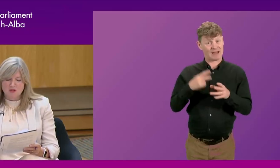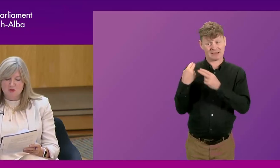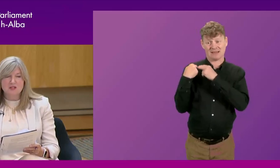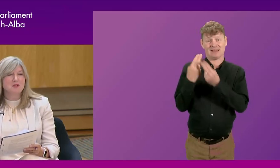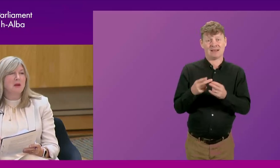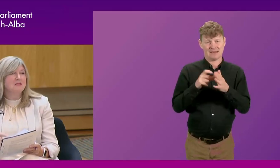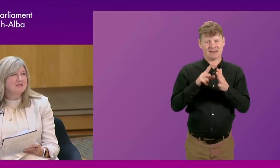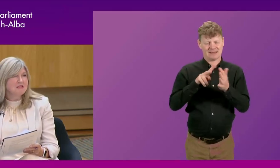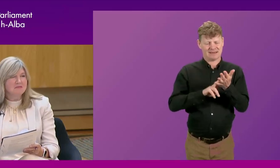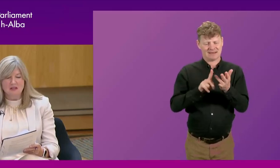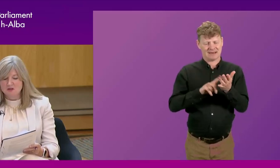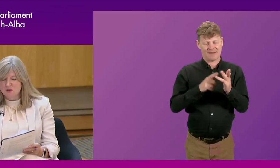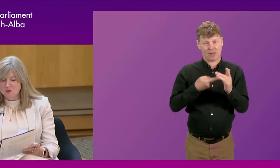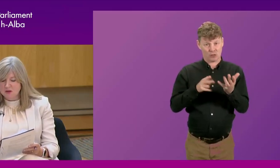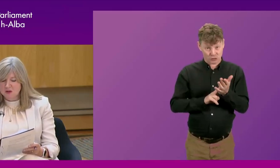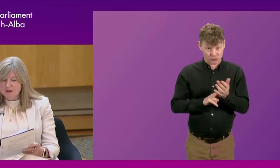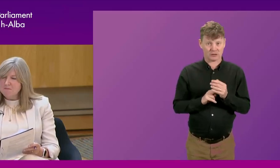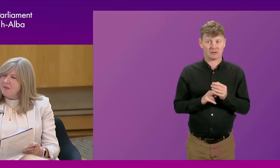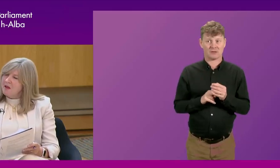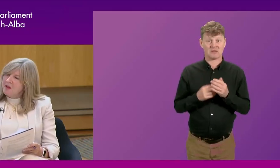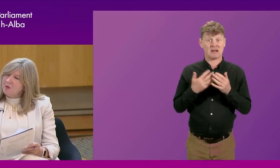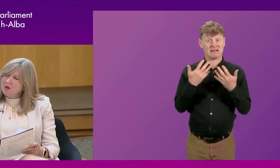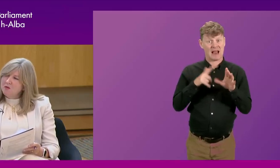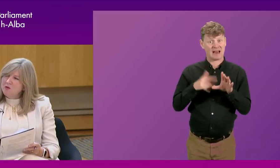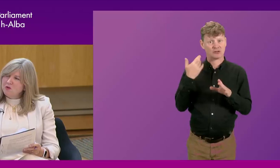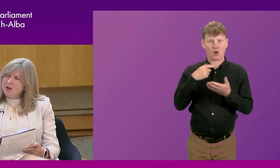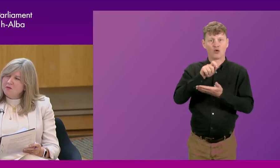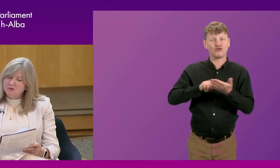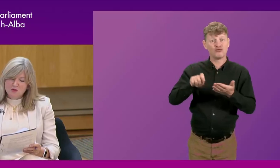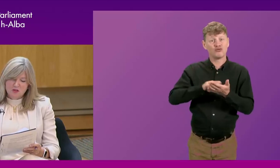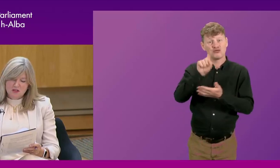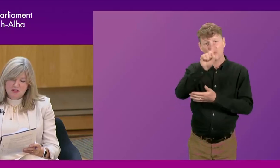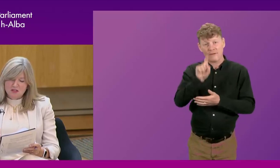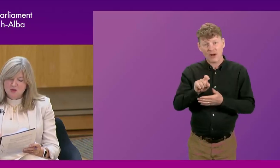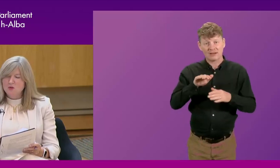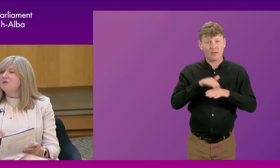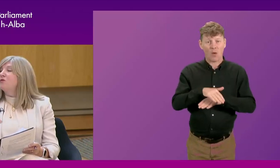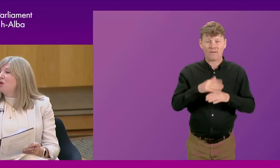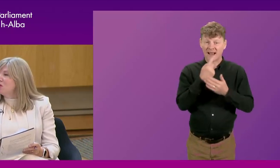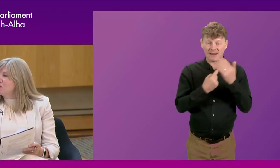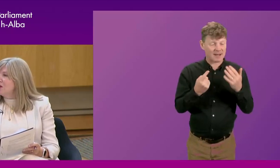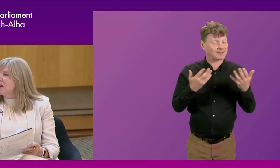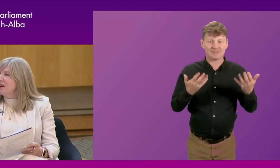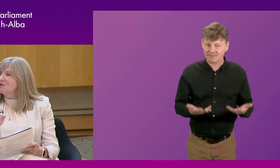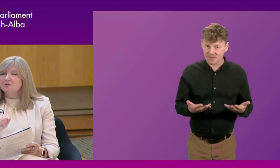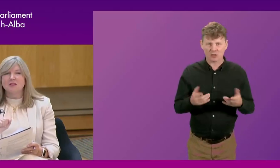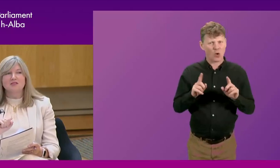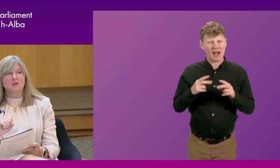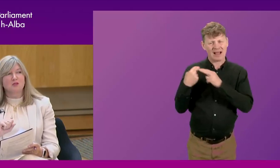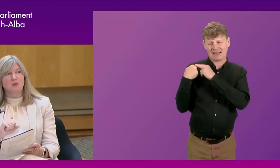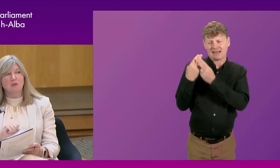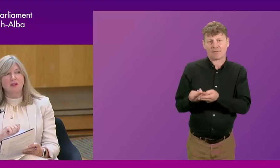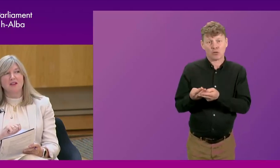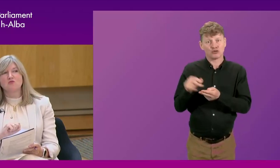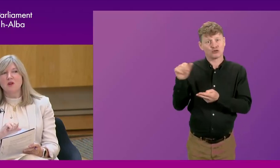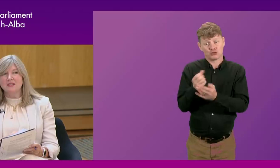on Scottish independence, 10 years ago now, what are your views on how devolution needs to evolve? And do you think the